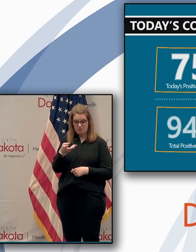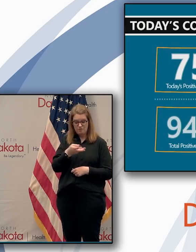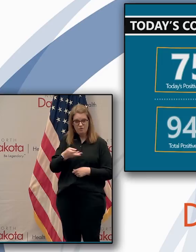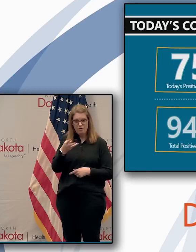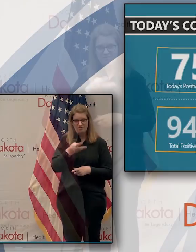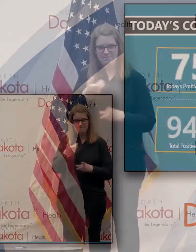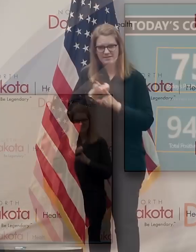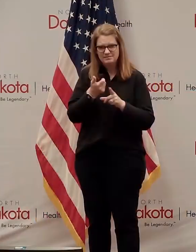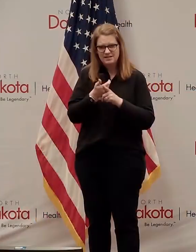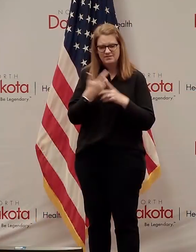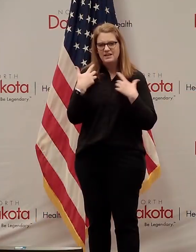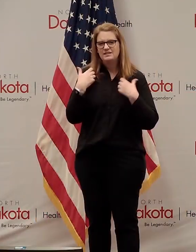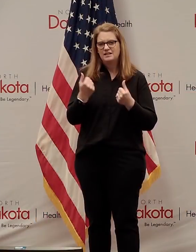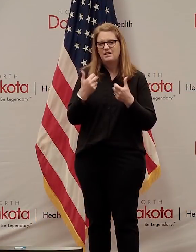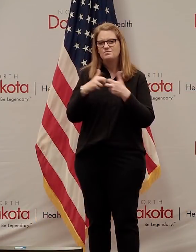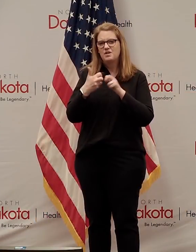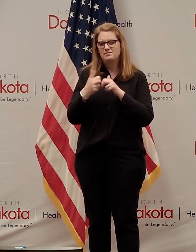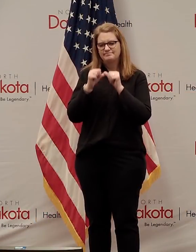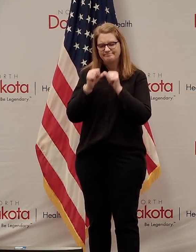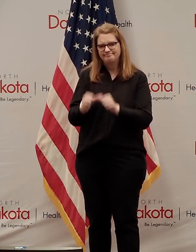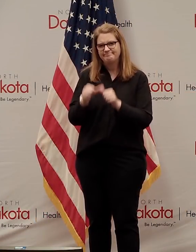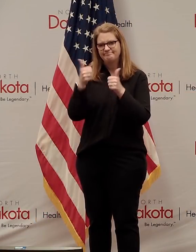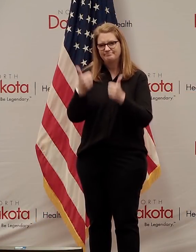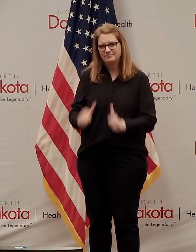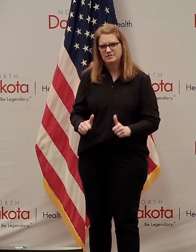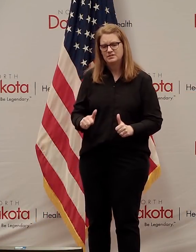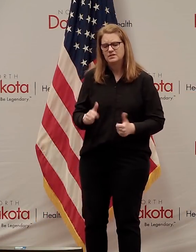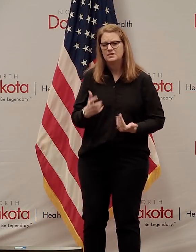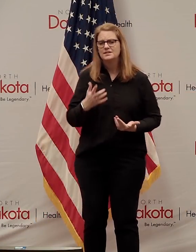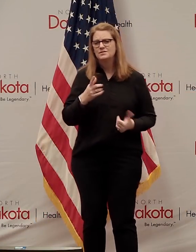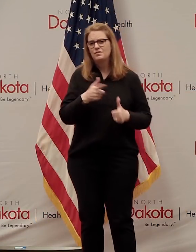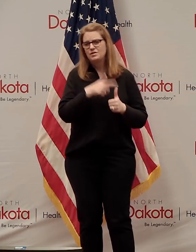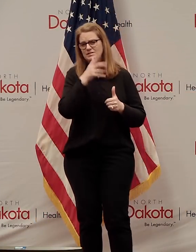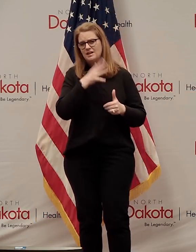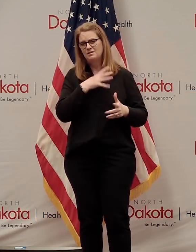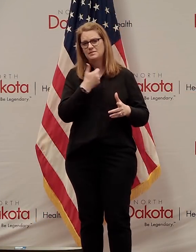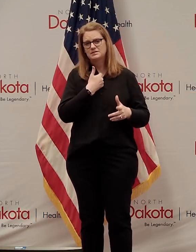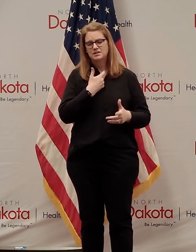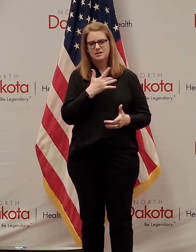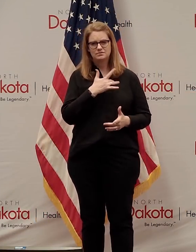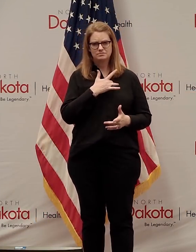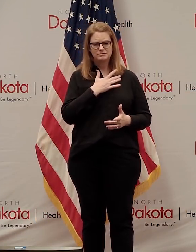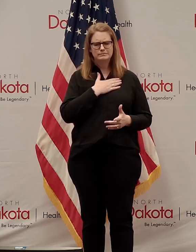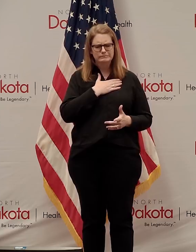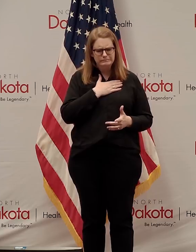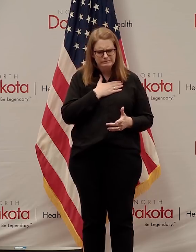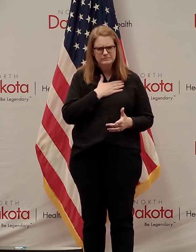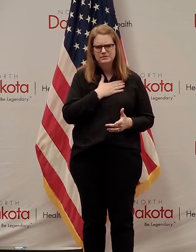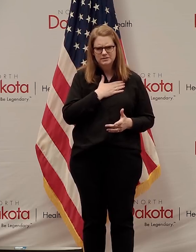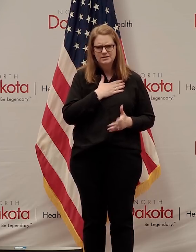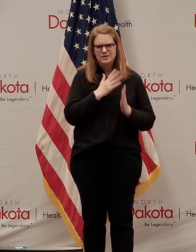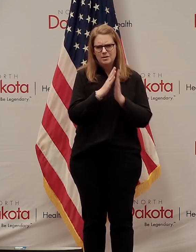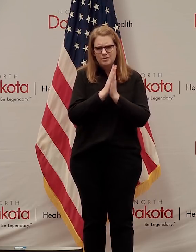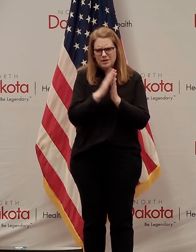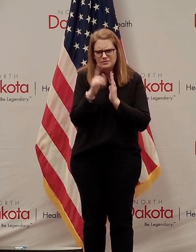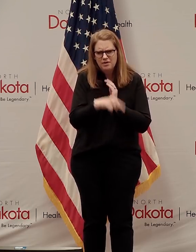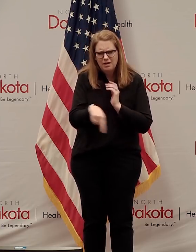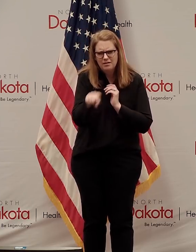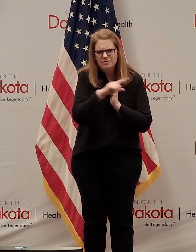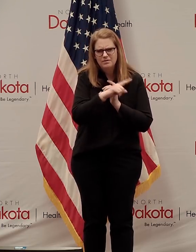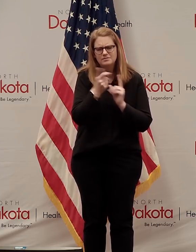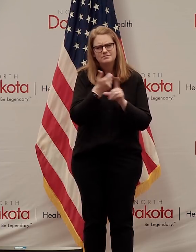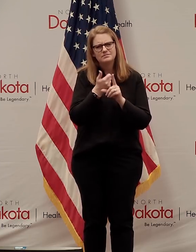as always from the First Lady and myself our deepest sympathies and prayers go out to the loved ones and to everyone who's